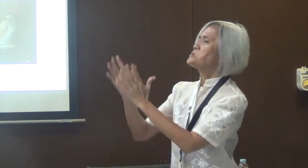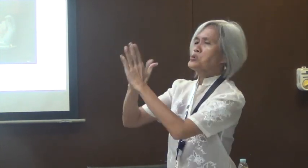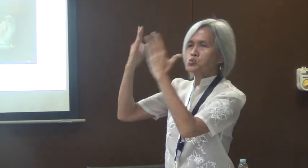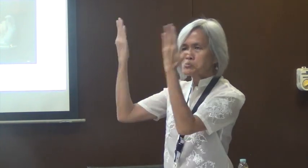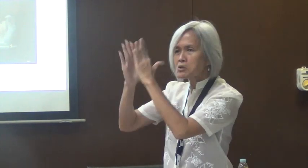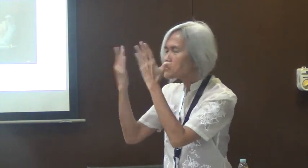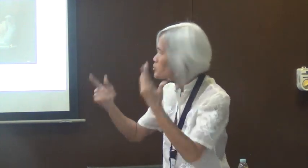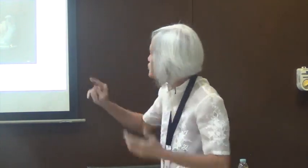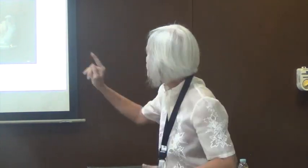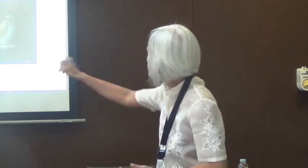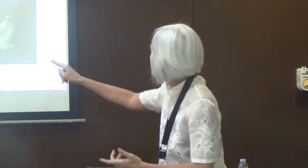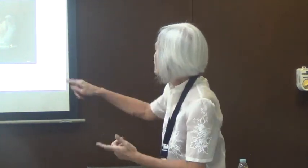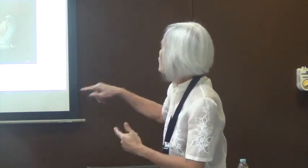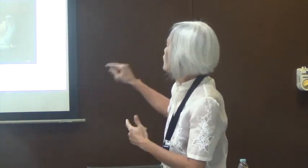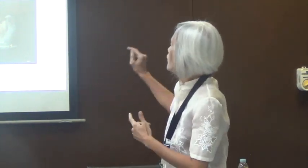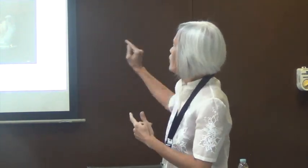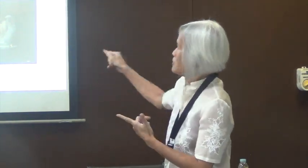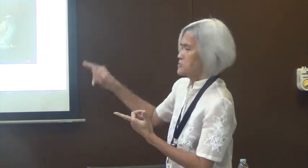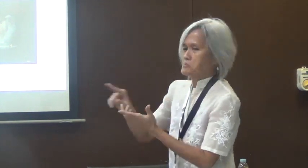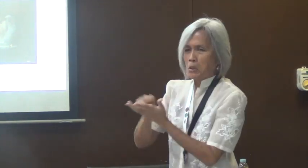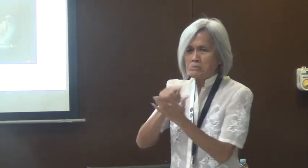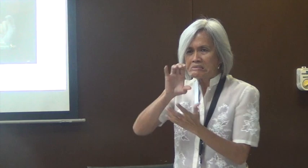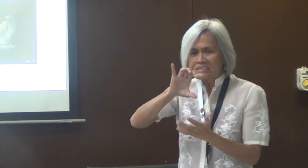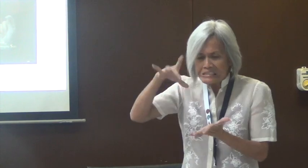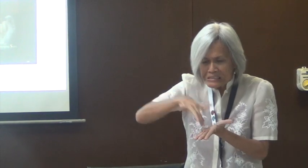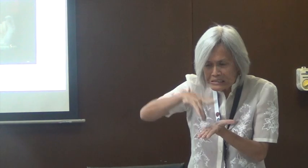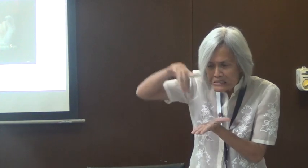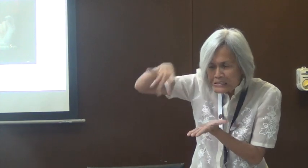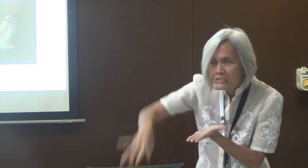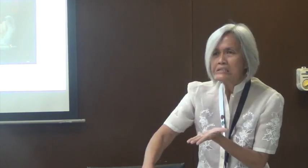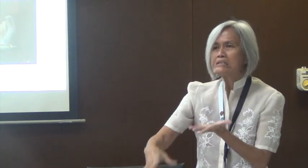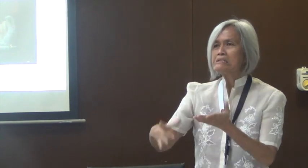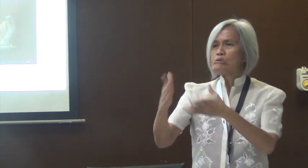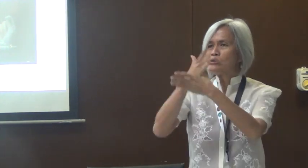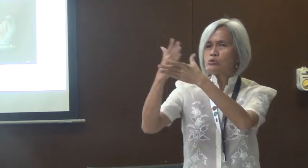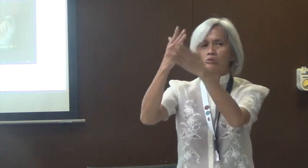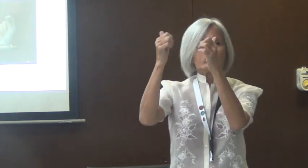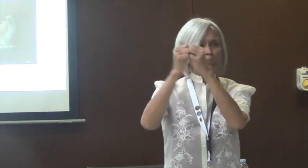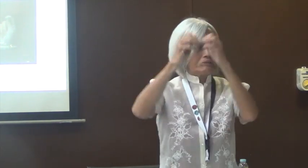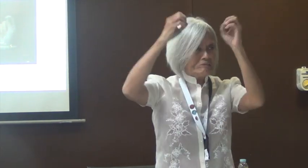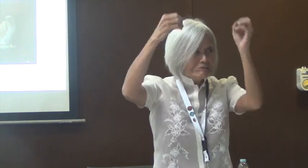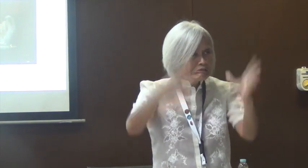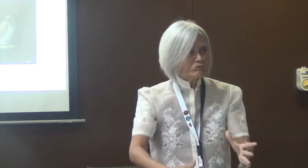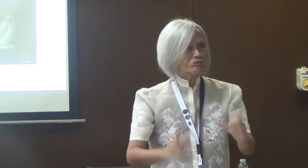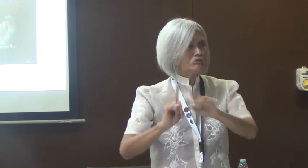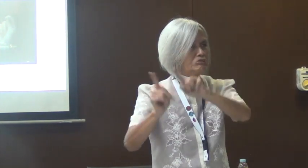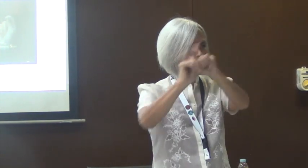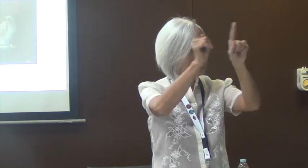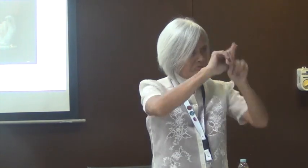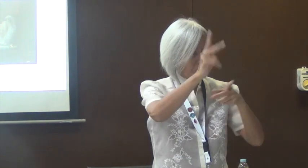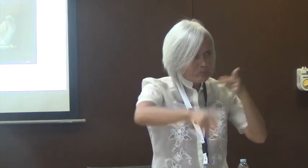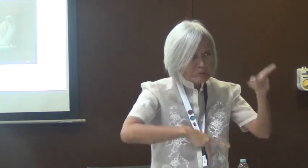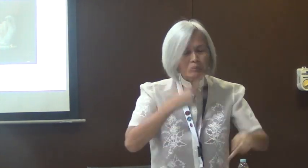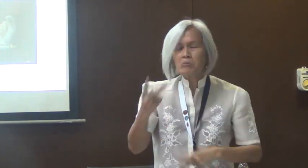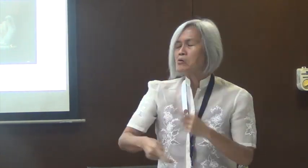participated in different fora. We had the CD, so that